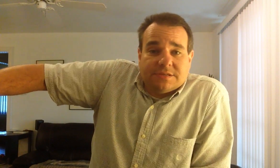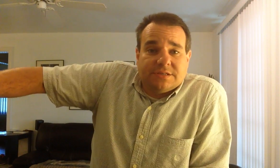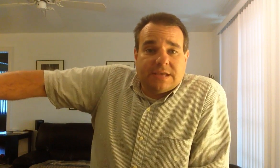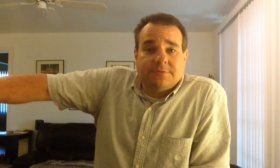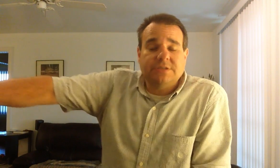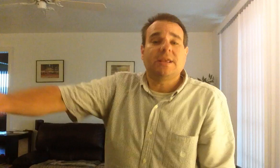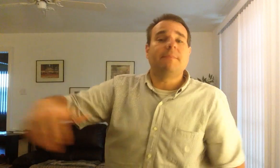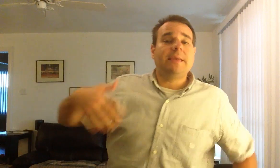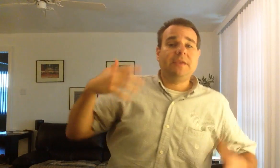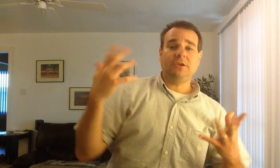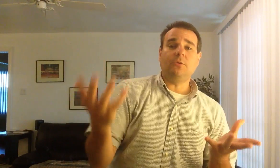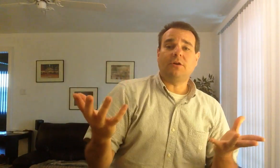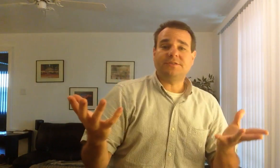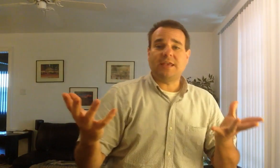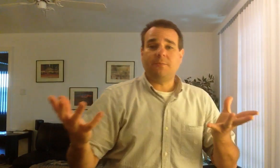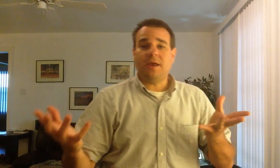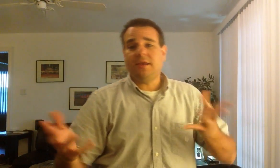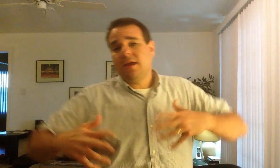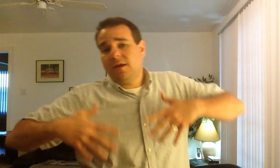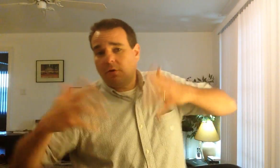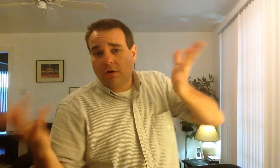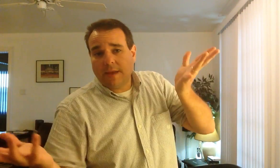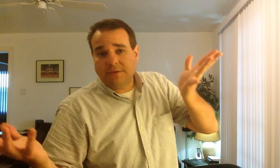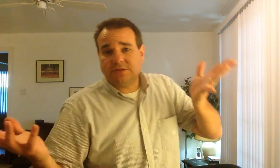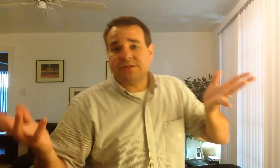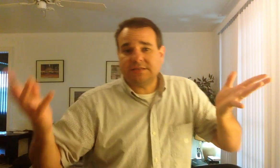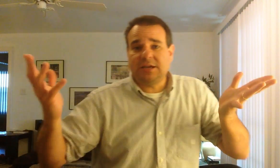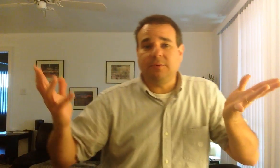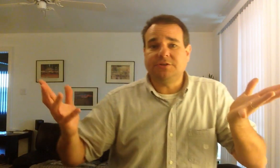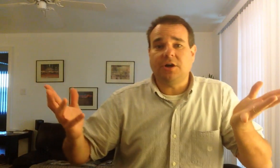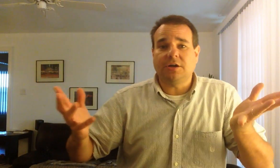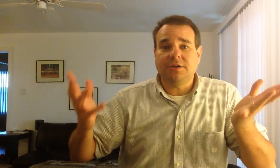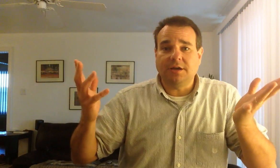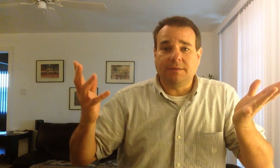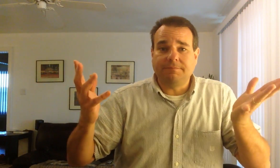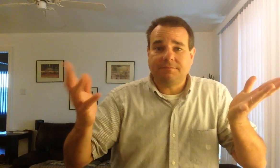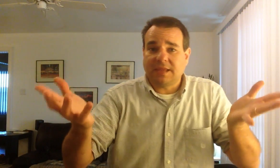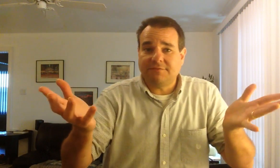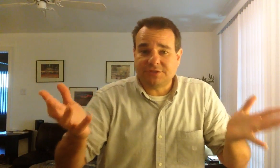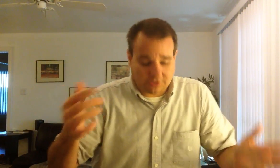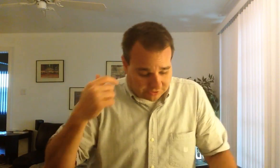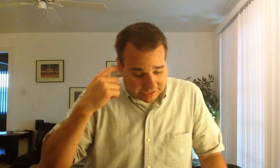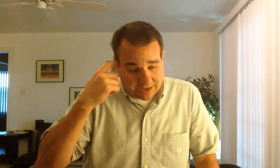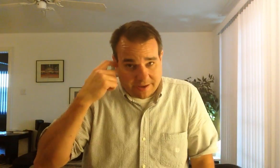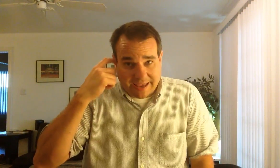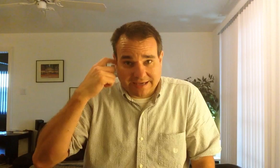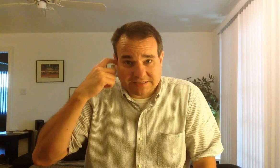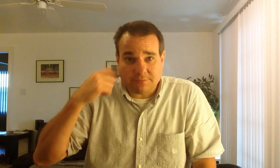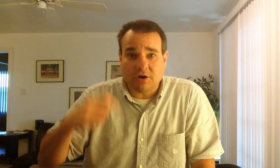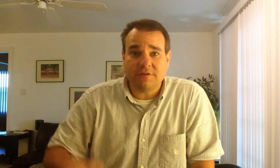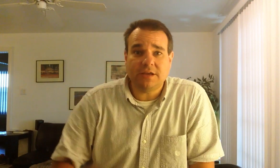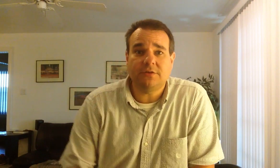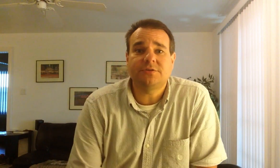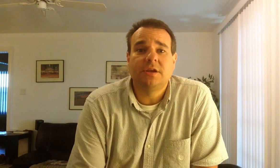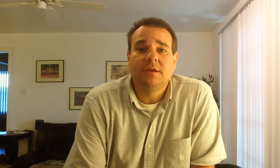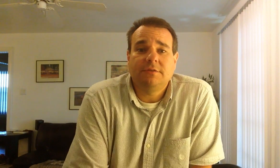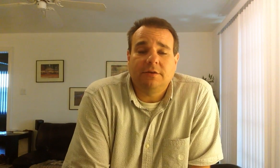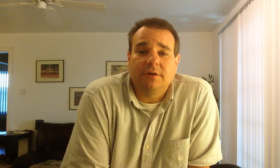misconceptions, and maybe you are the same way, or maybe you just like to hear me talk. If so, check out my ASMR videos. They're